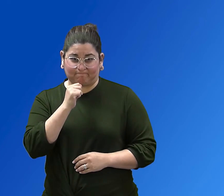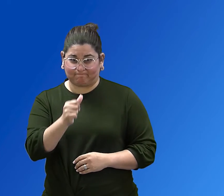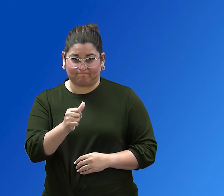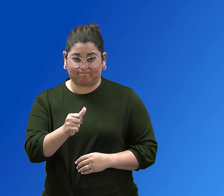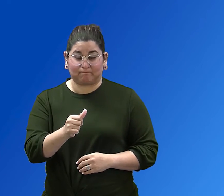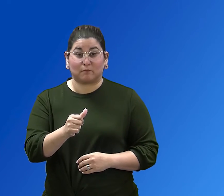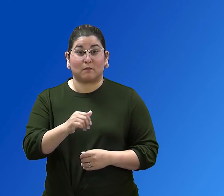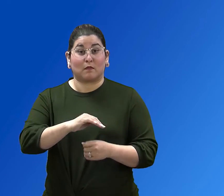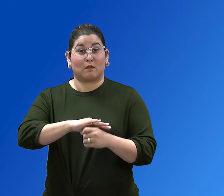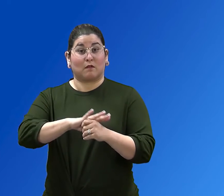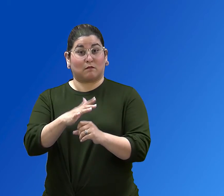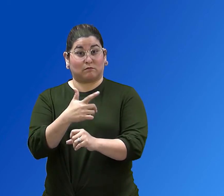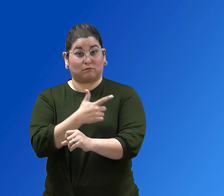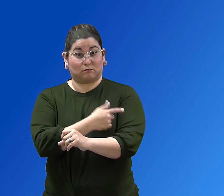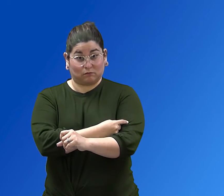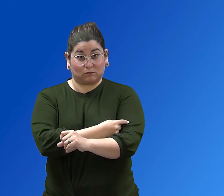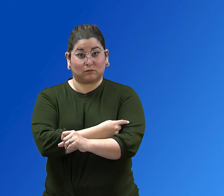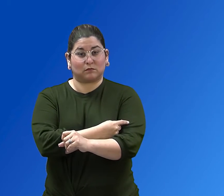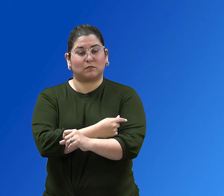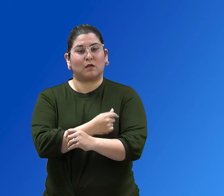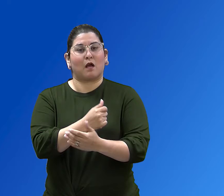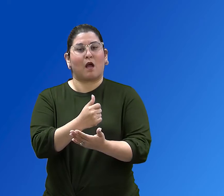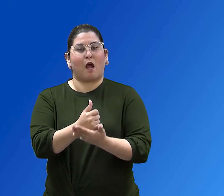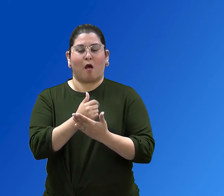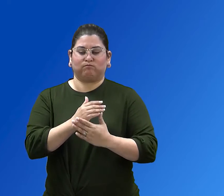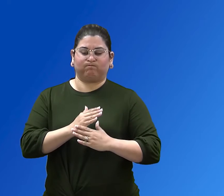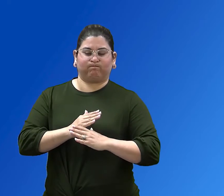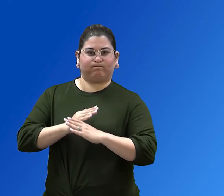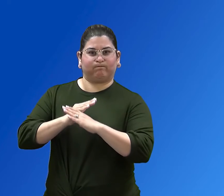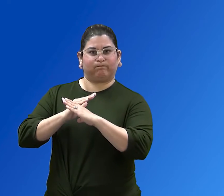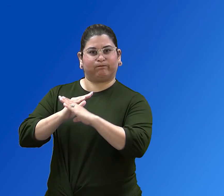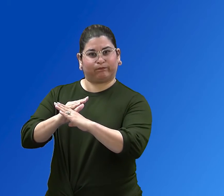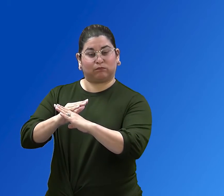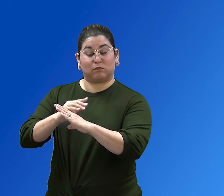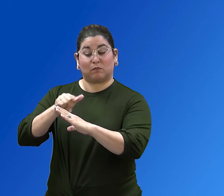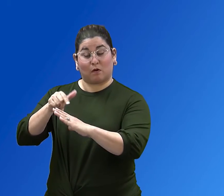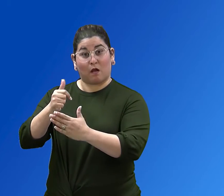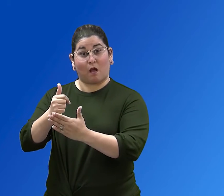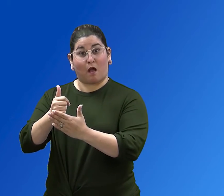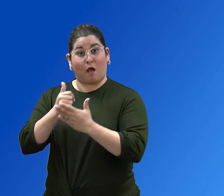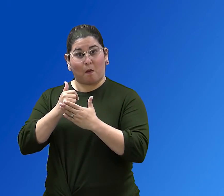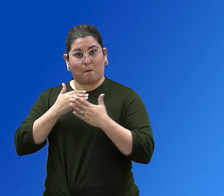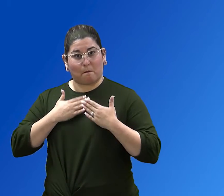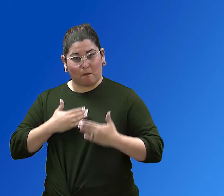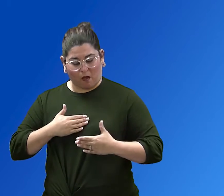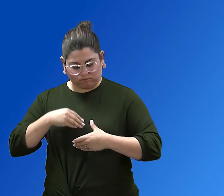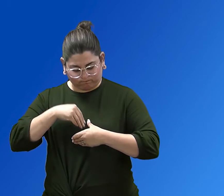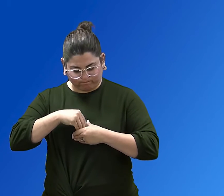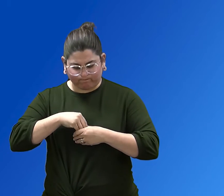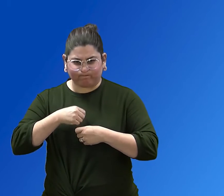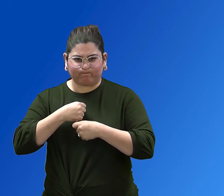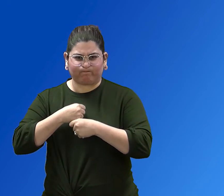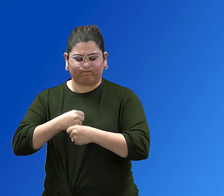body create an immune response. The immune response produces